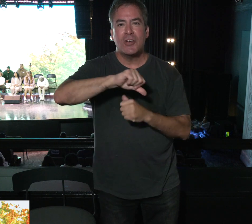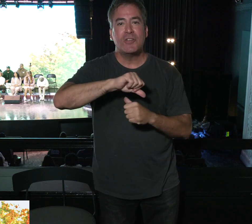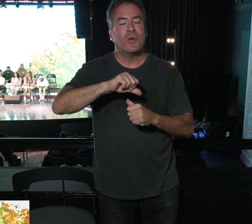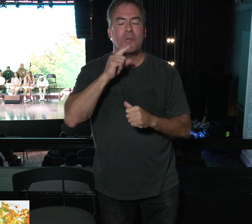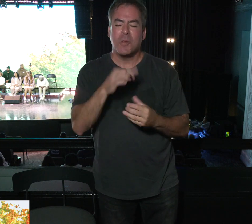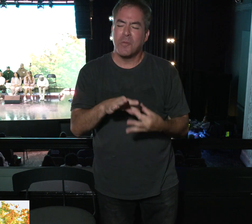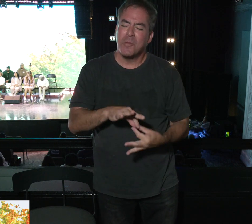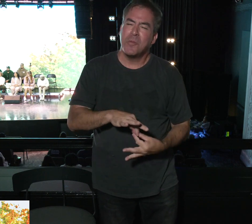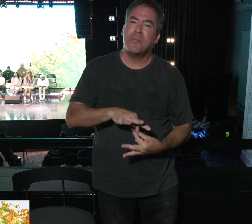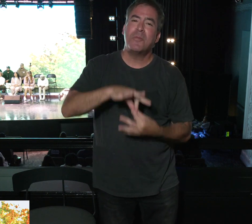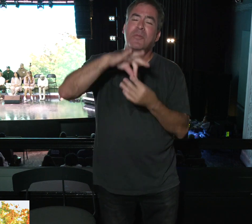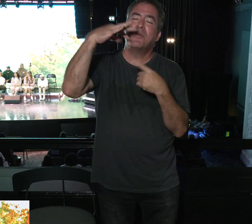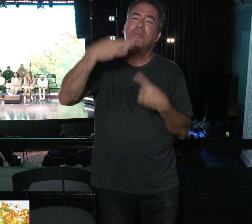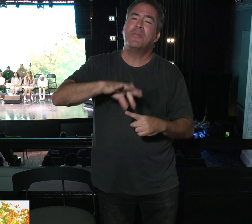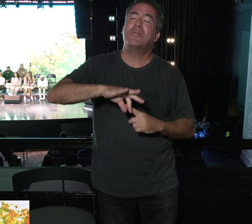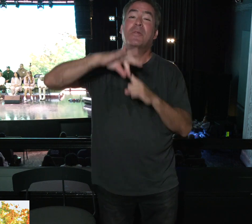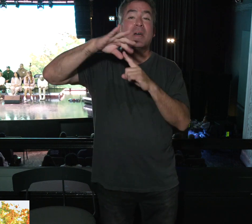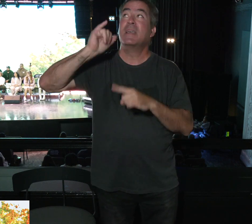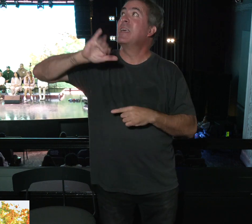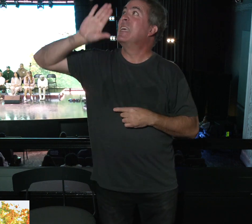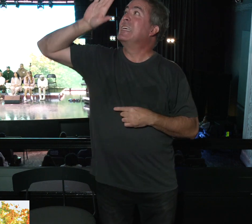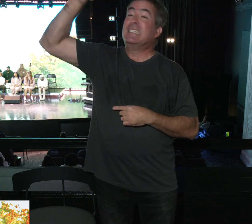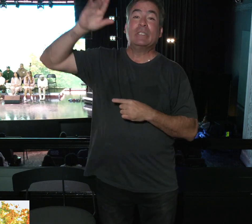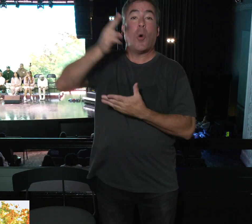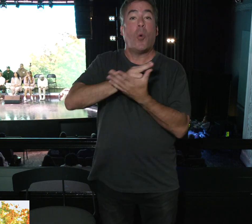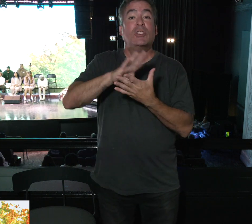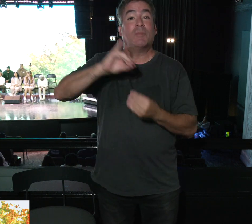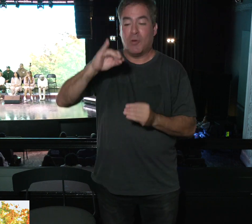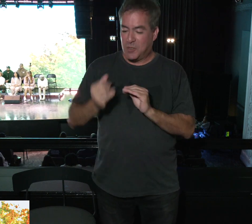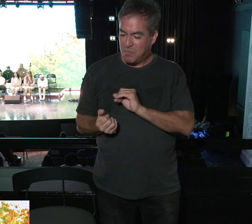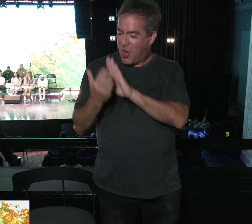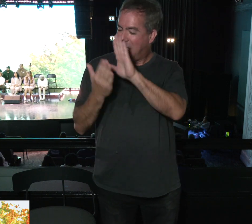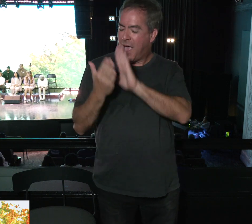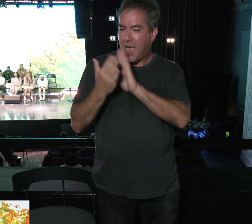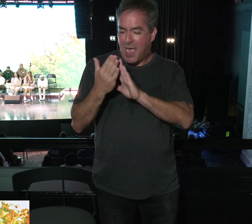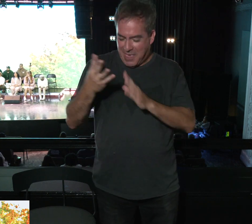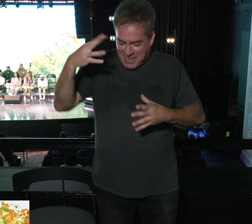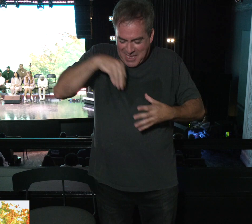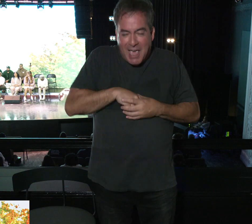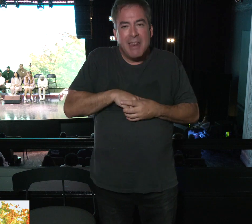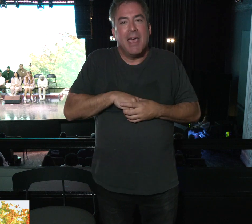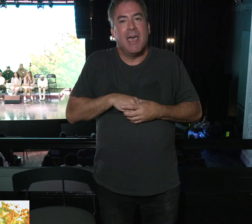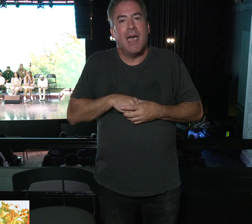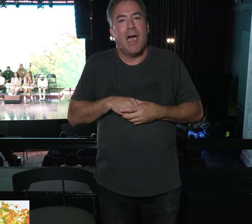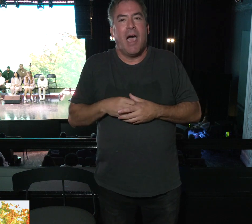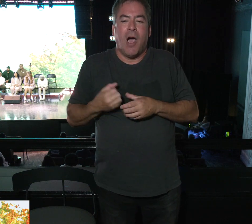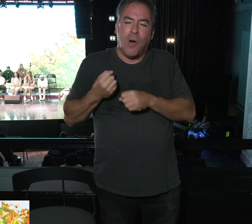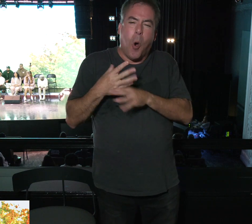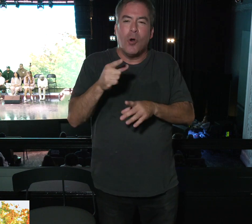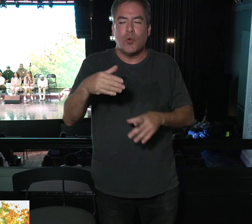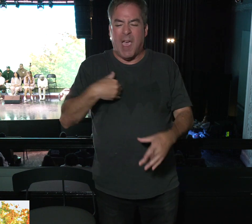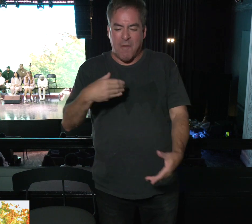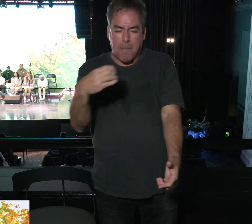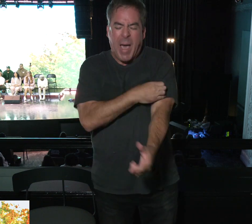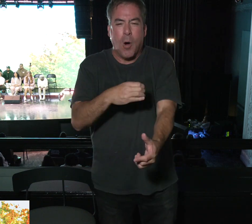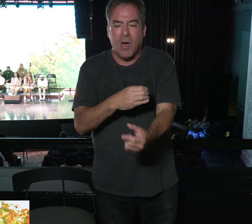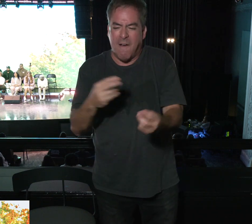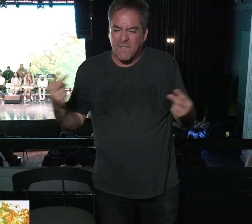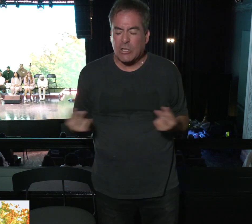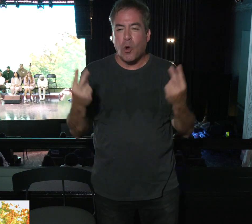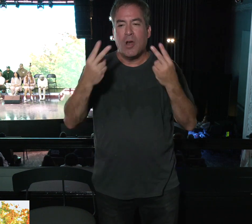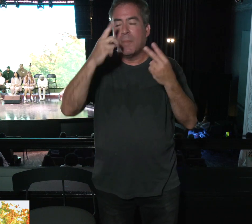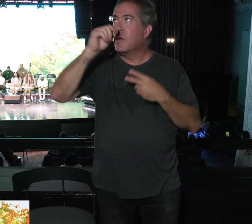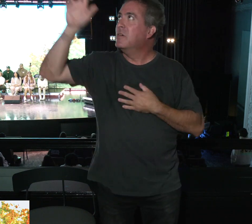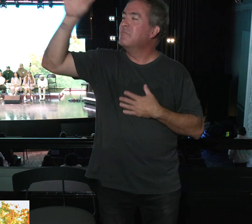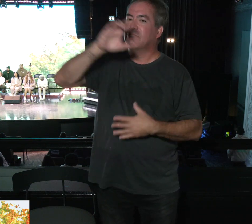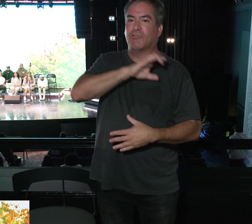uniqueness of the Holy Spirit is that his presence is within us. He empowers us to live victoriously for the cause of Christ